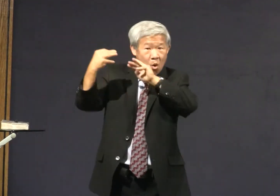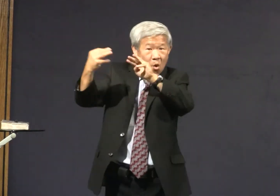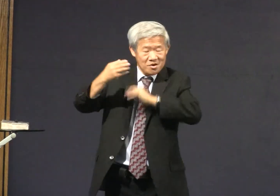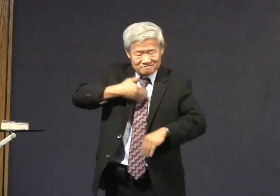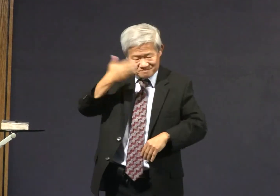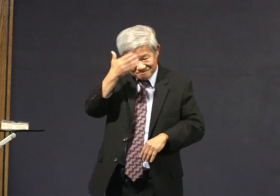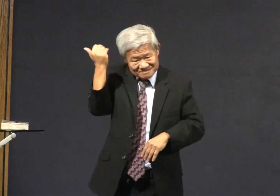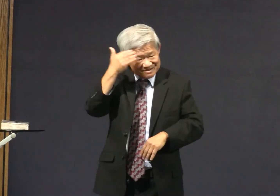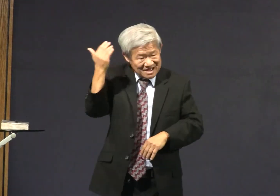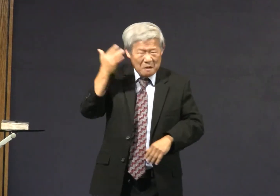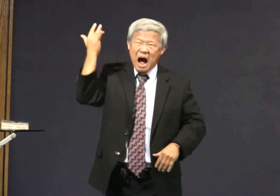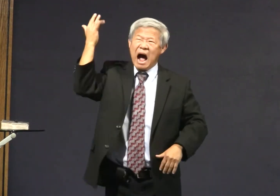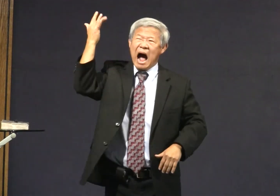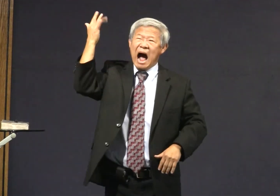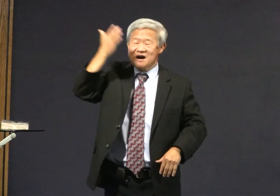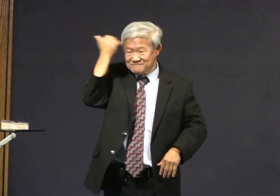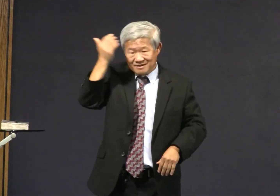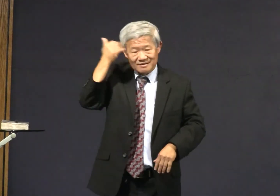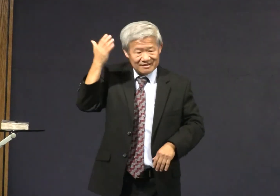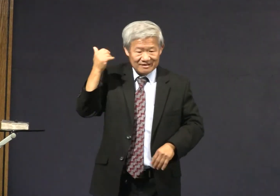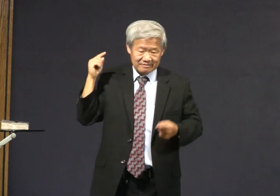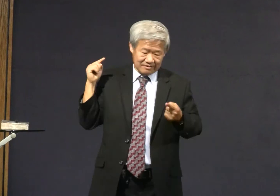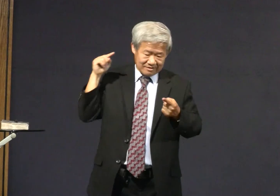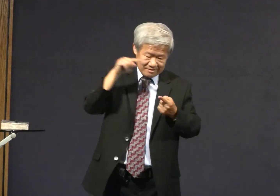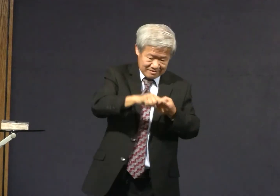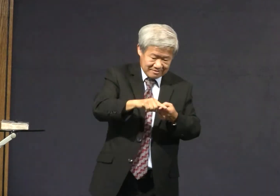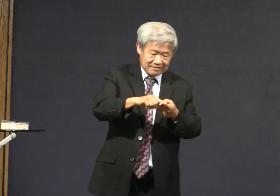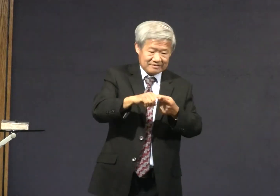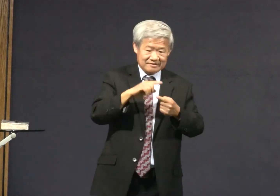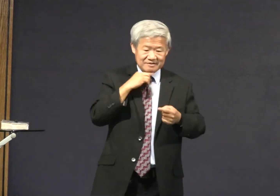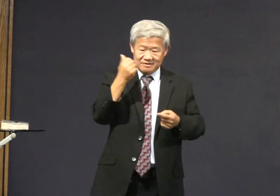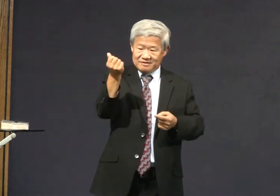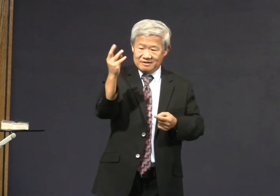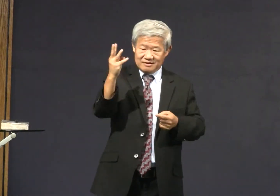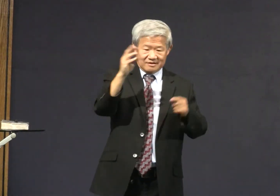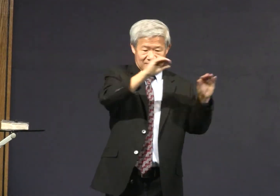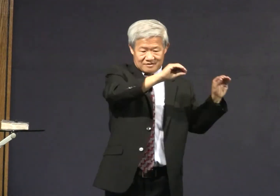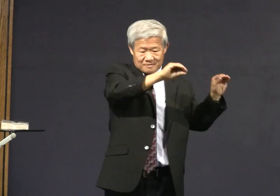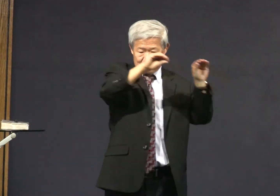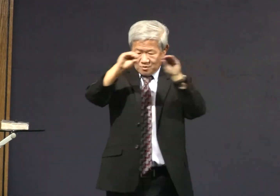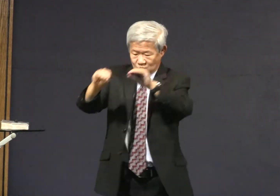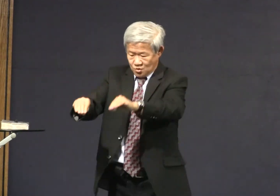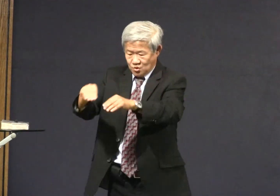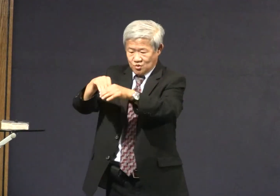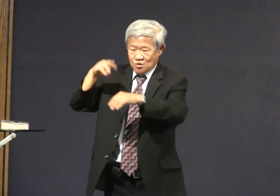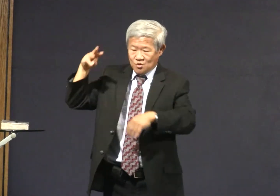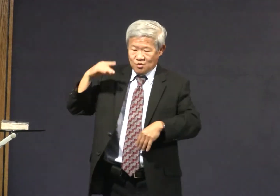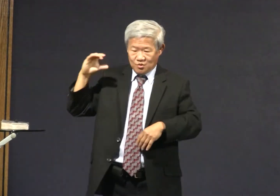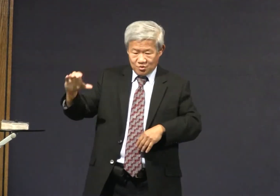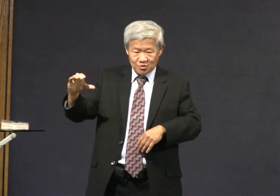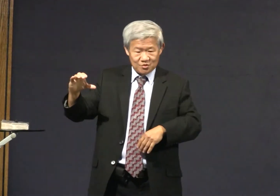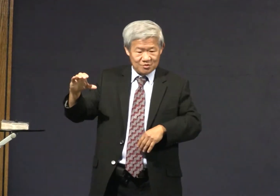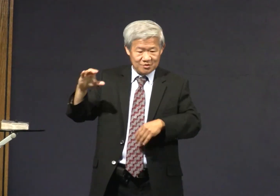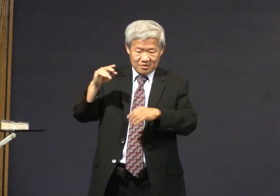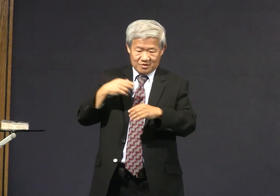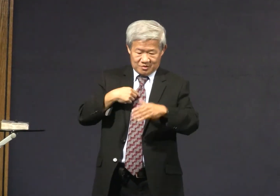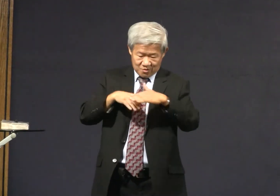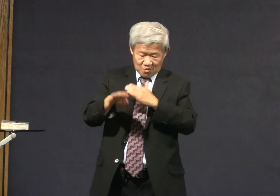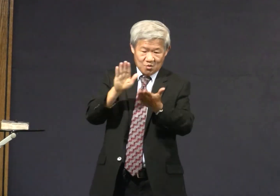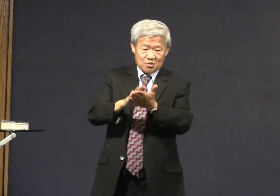You forget about, in history, you forget about people's names, forget about the wars, and then, until I moved to